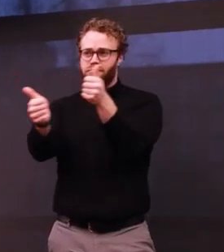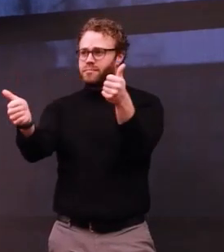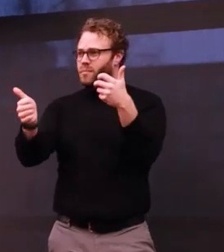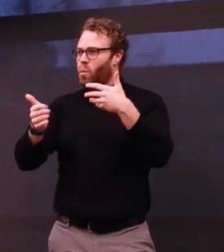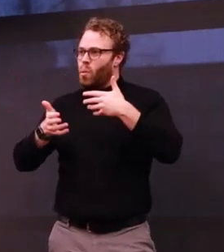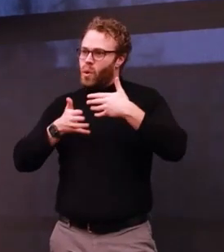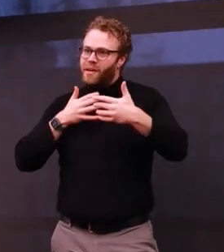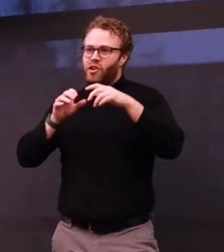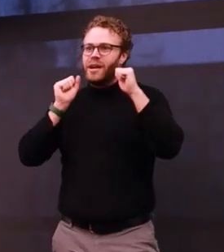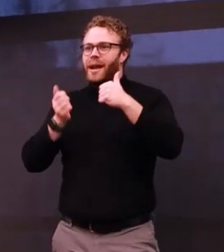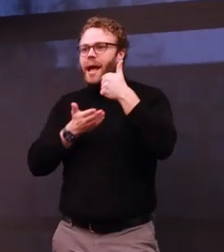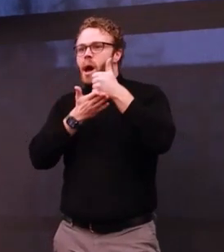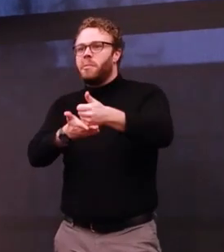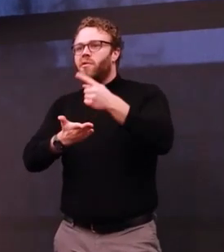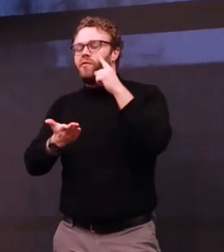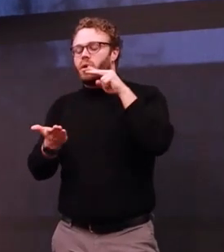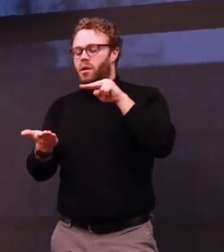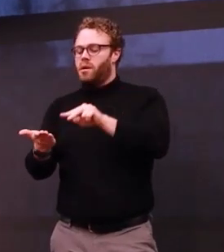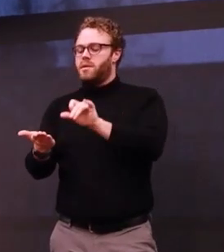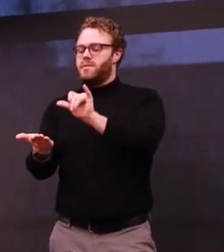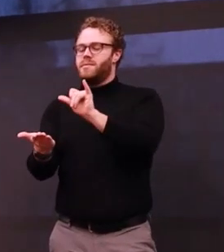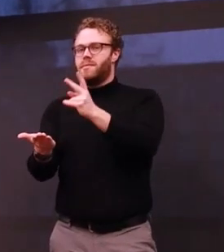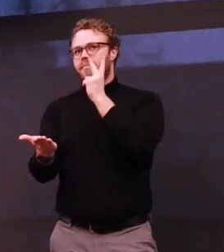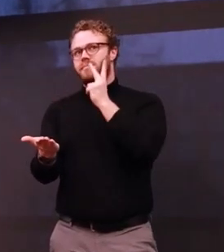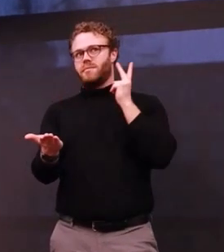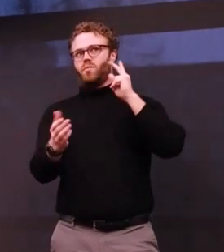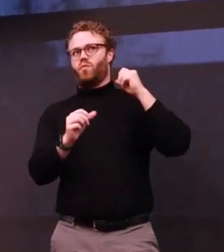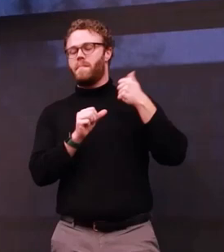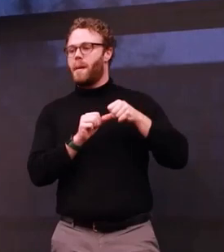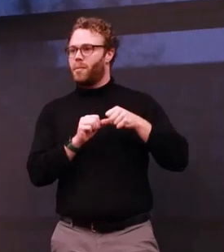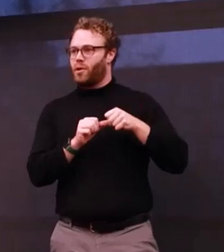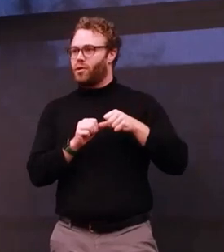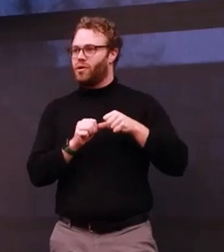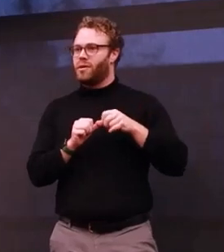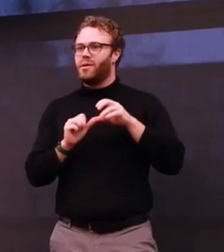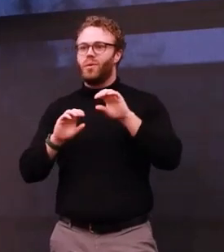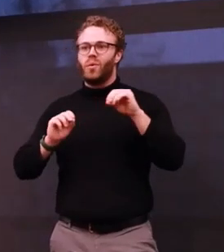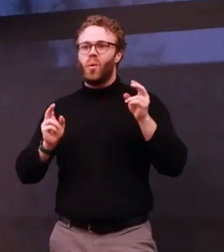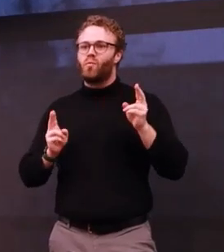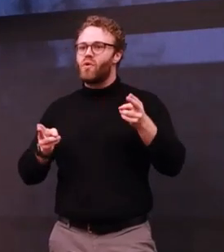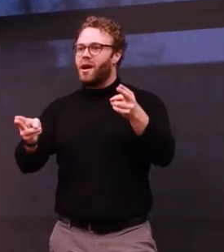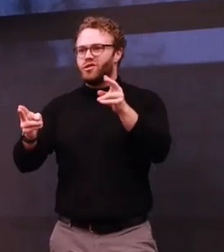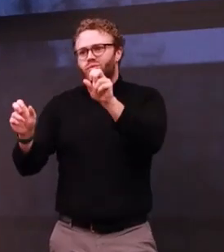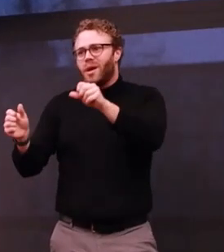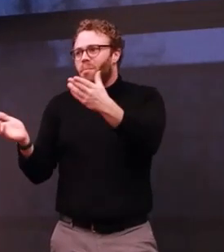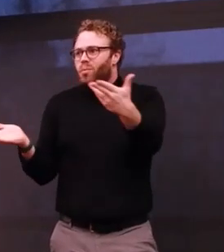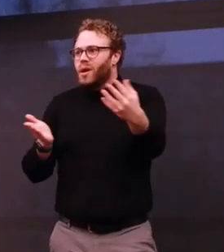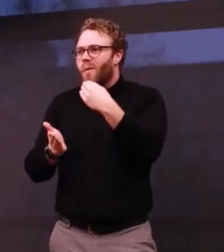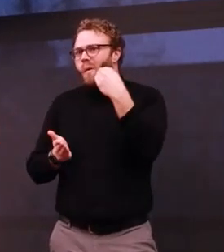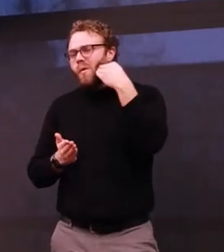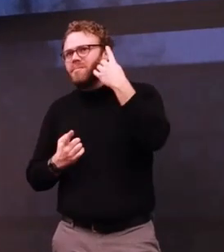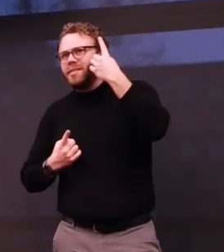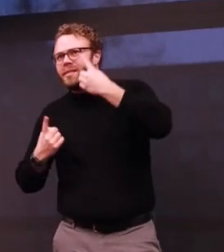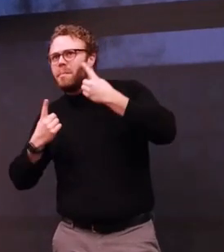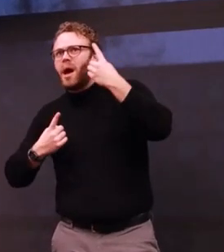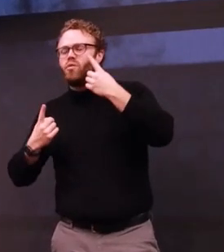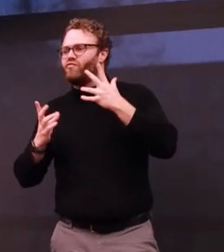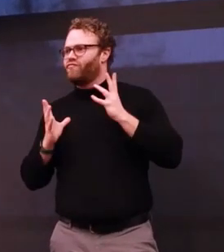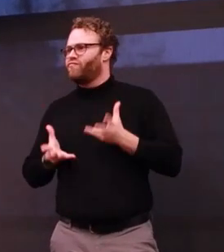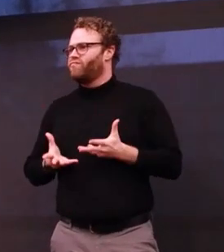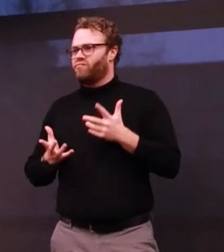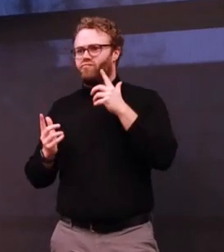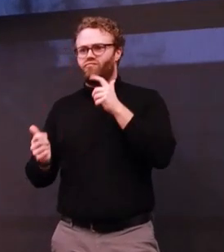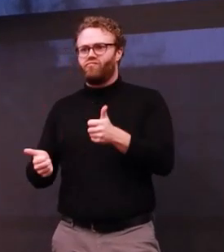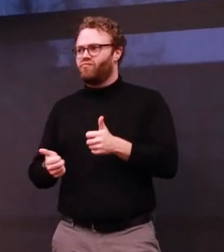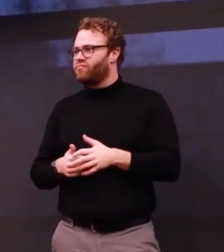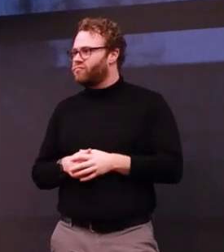go back to it and remember it later. And no rush if you need to take it home and meditate on it. That is totally full of